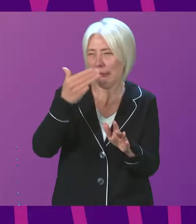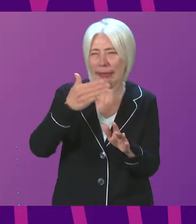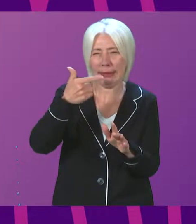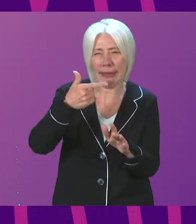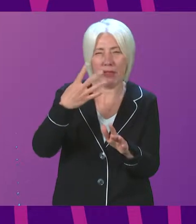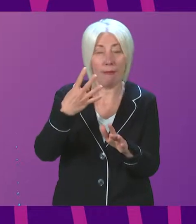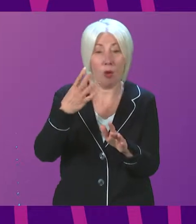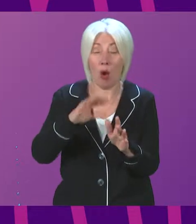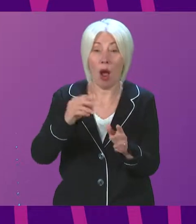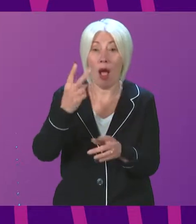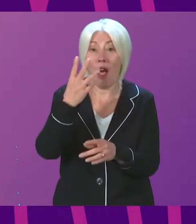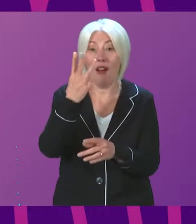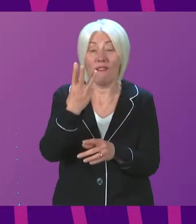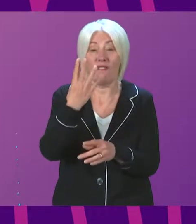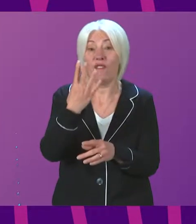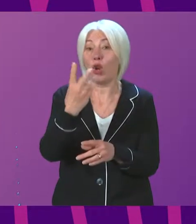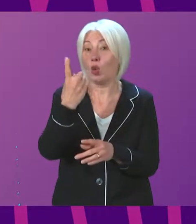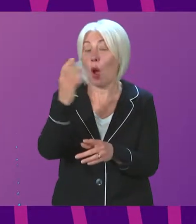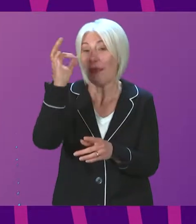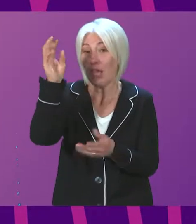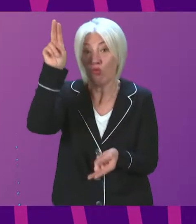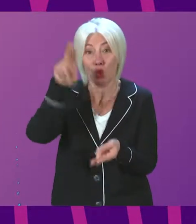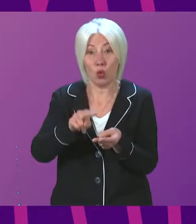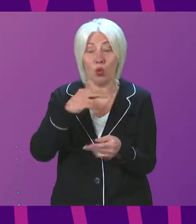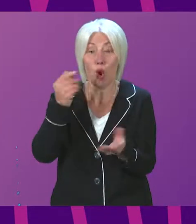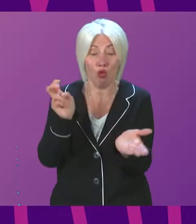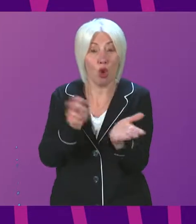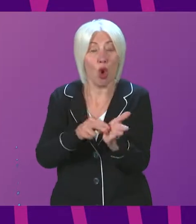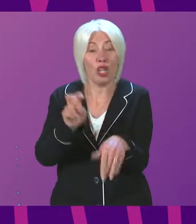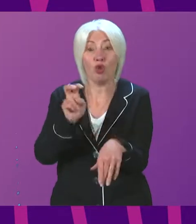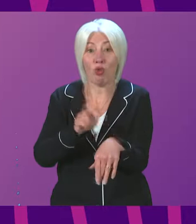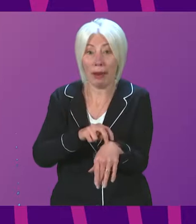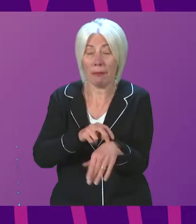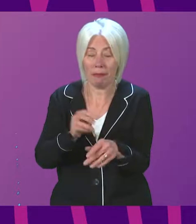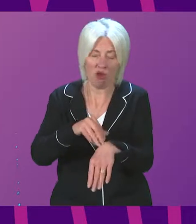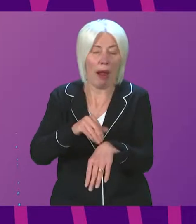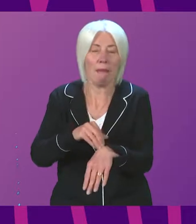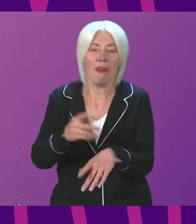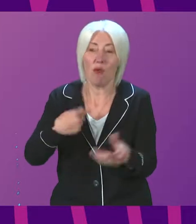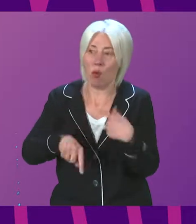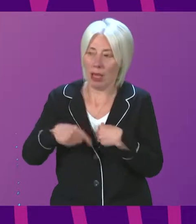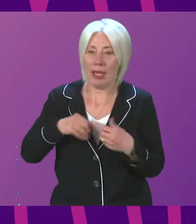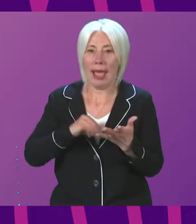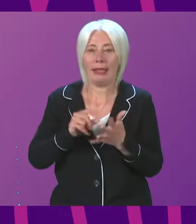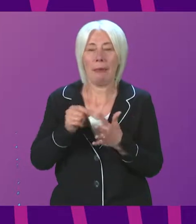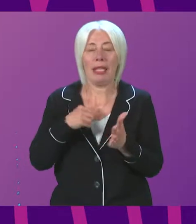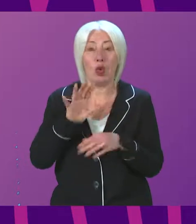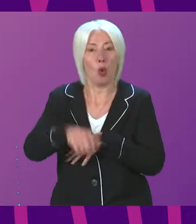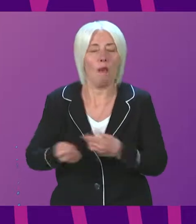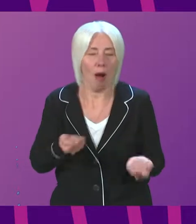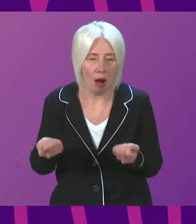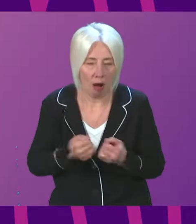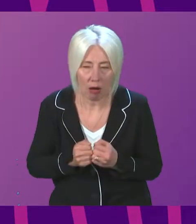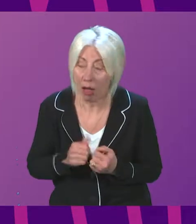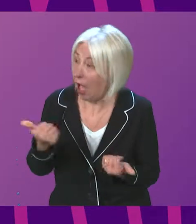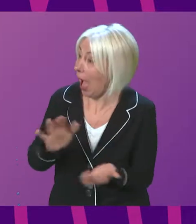A 41% reduction in recorded crime since this government took office. But, you know, I'm actually delighted that the Tories